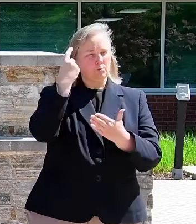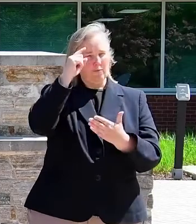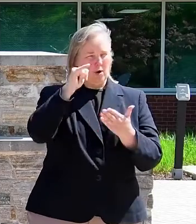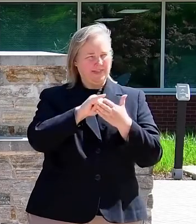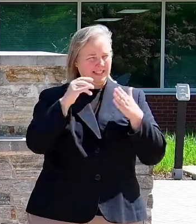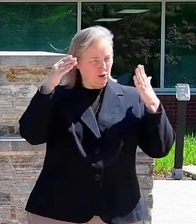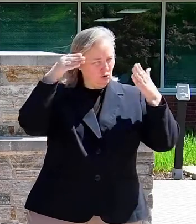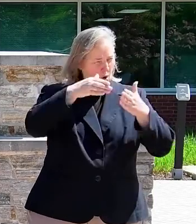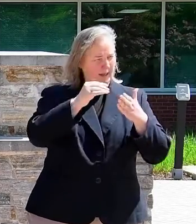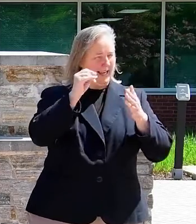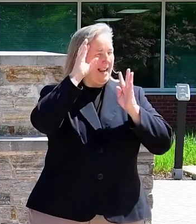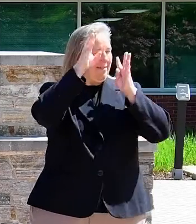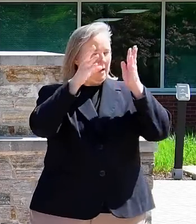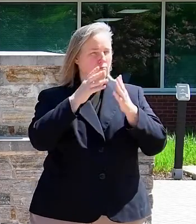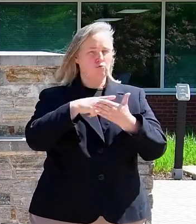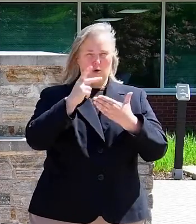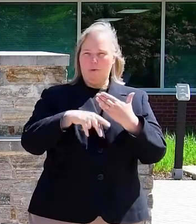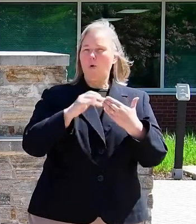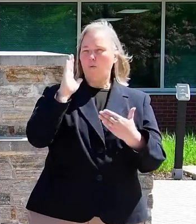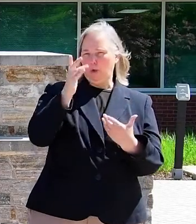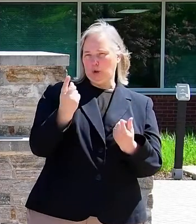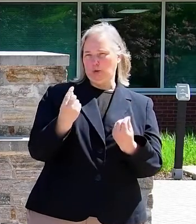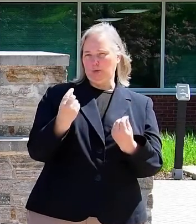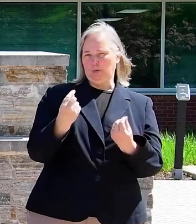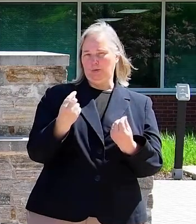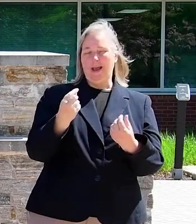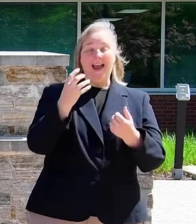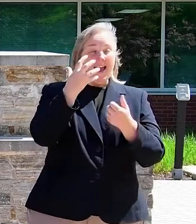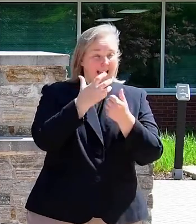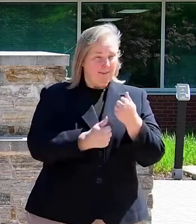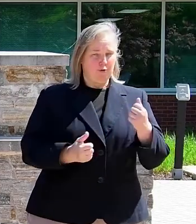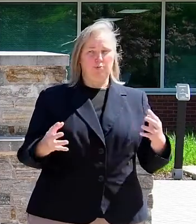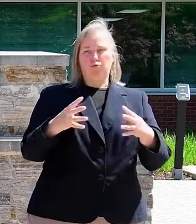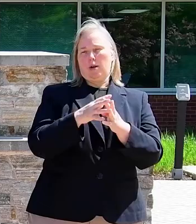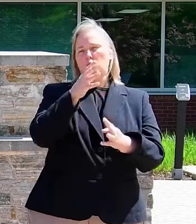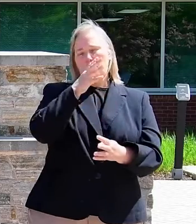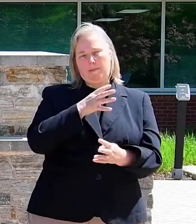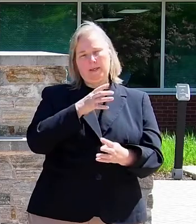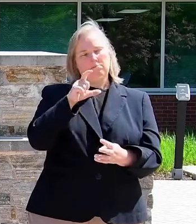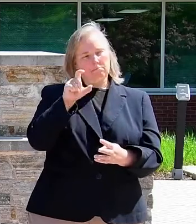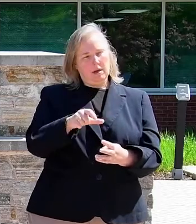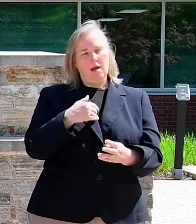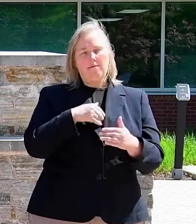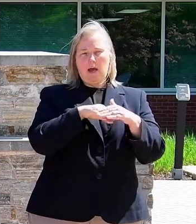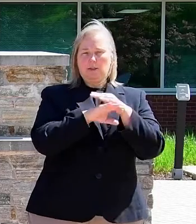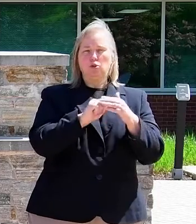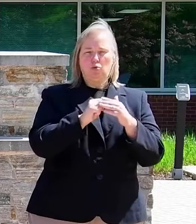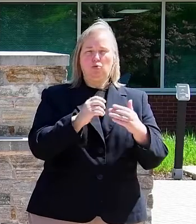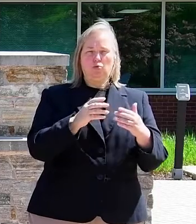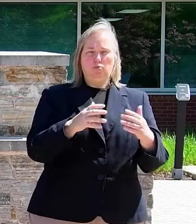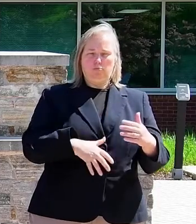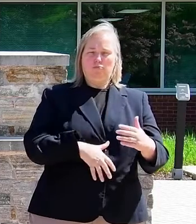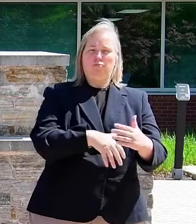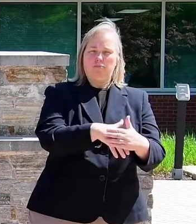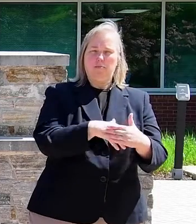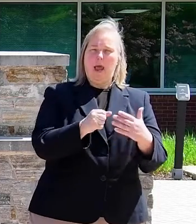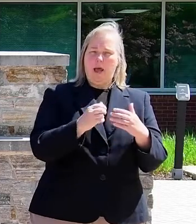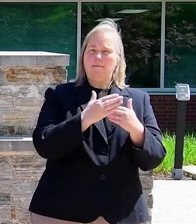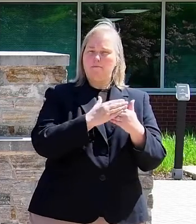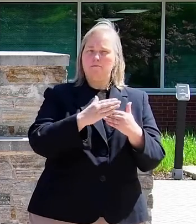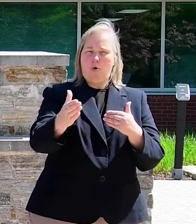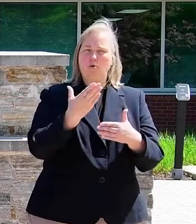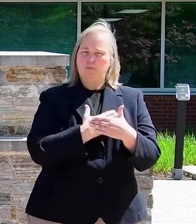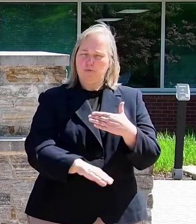innovative program does. Every pregnant woman needs access to prenatal and postnatal care to ensure